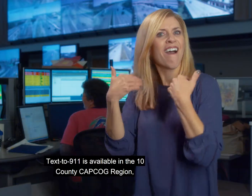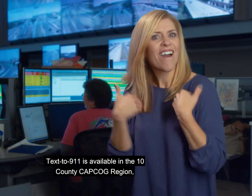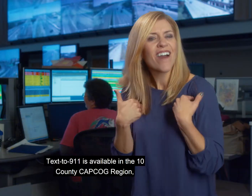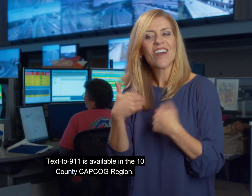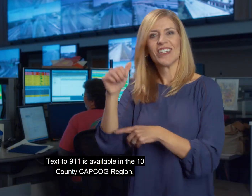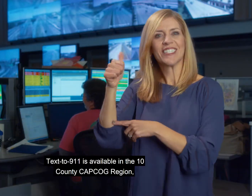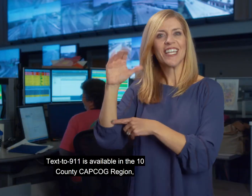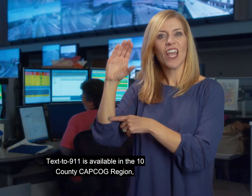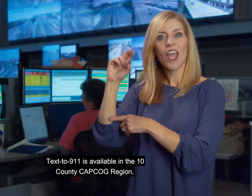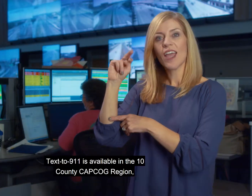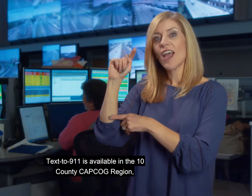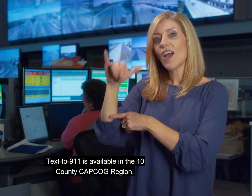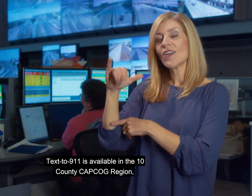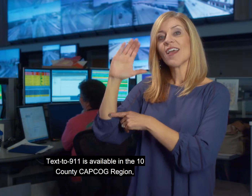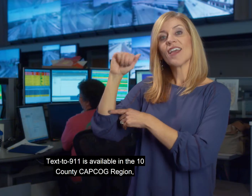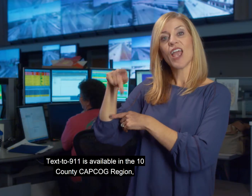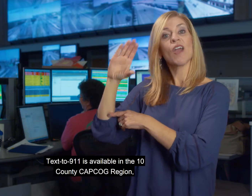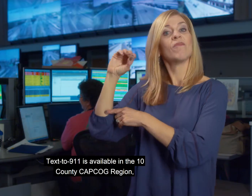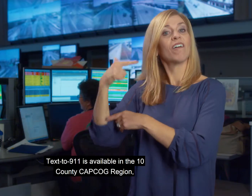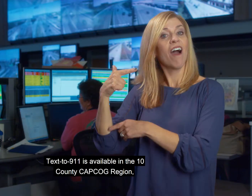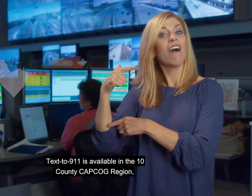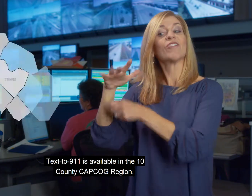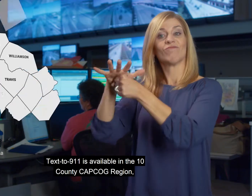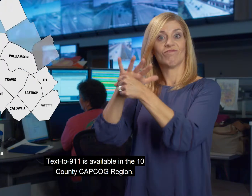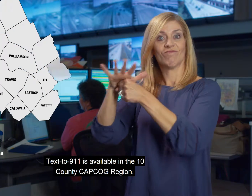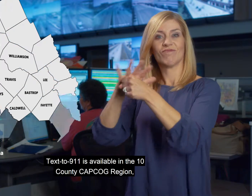Text to 911 is available in the 10-county CapCog region